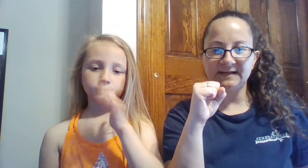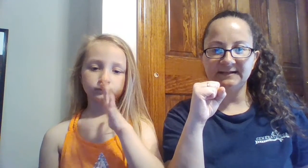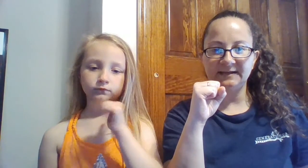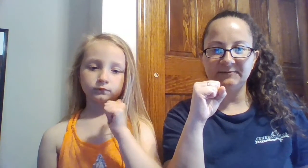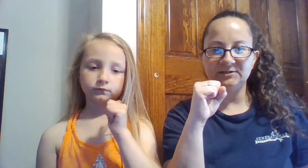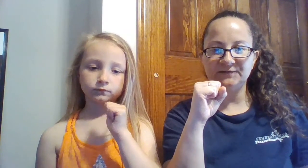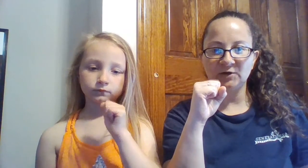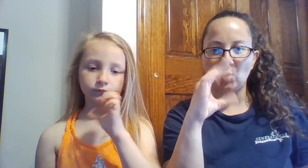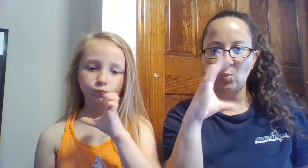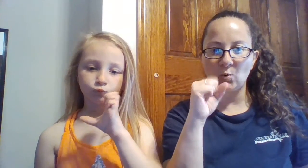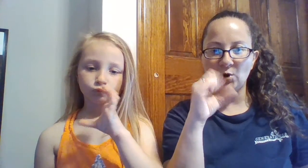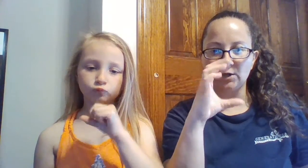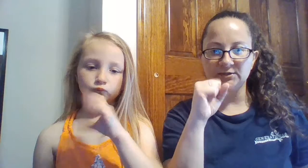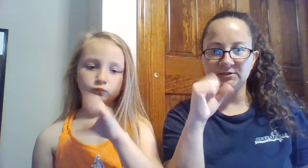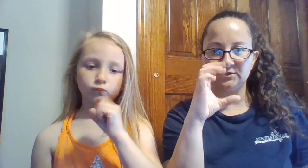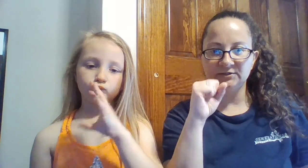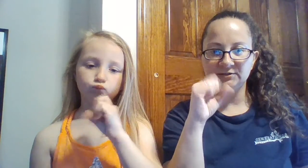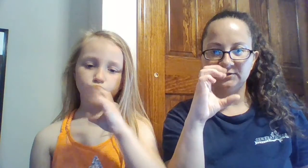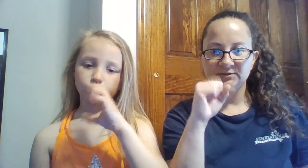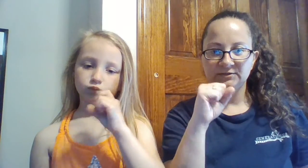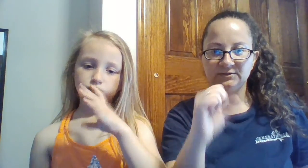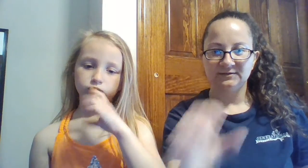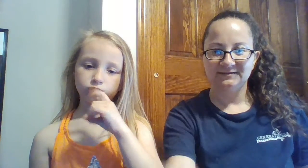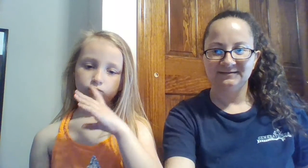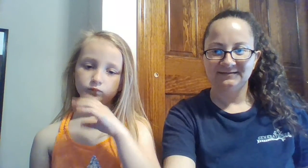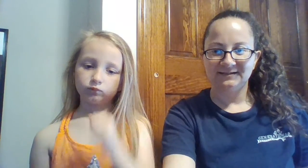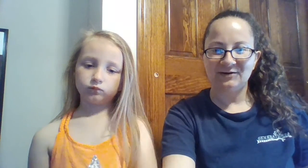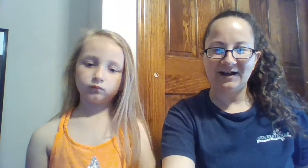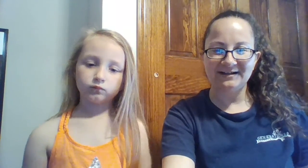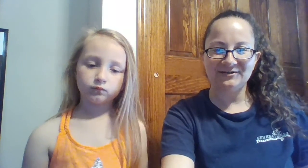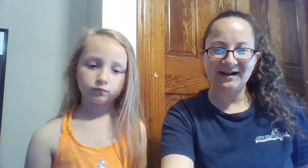sign language for orange. Go ahead and try.